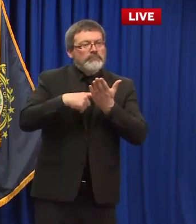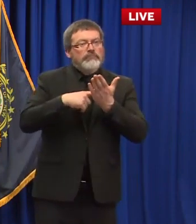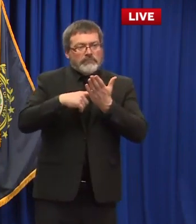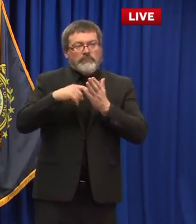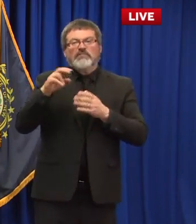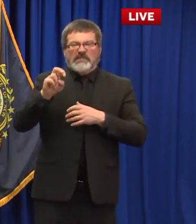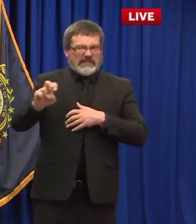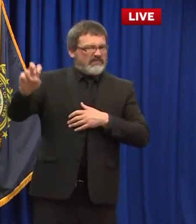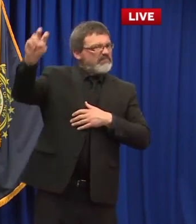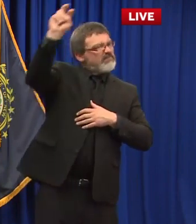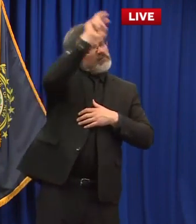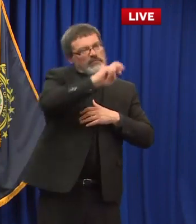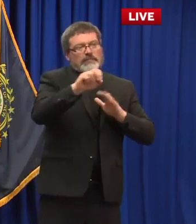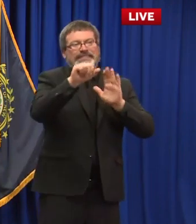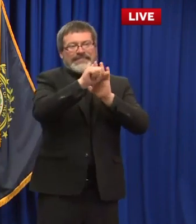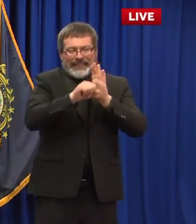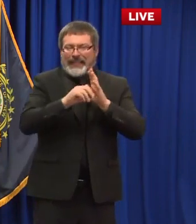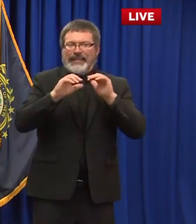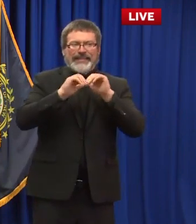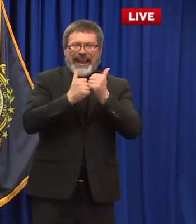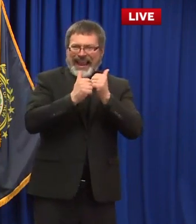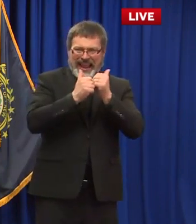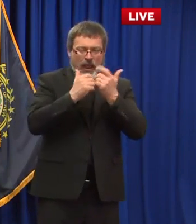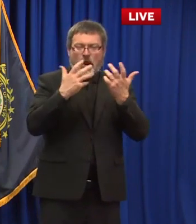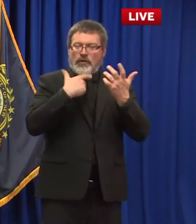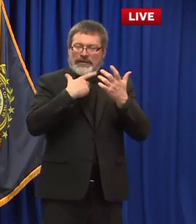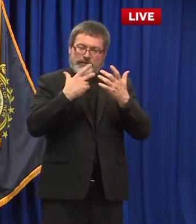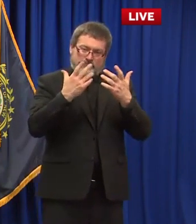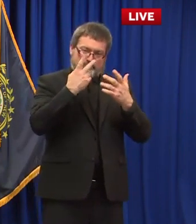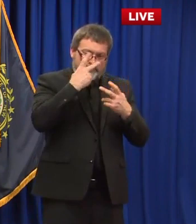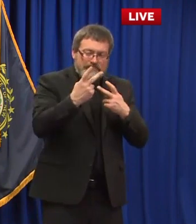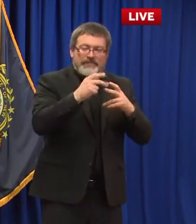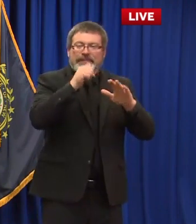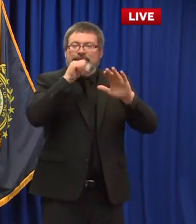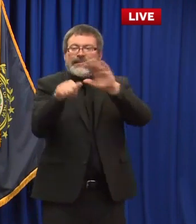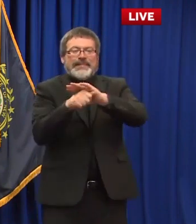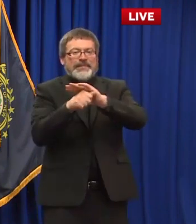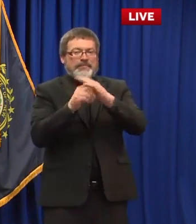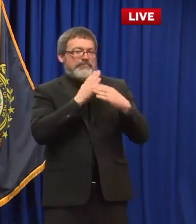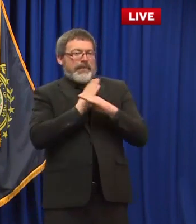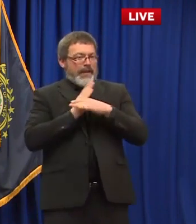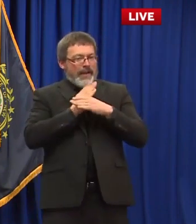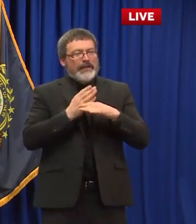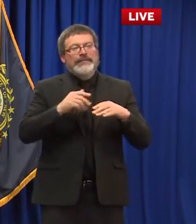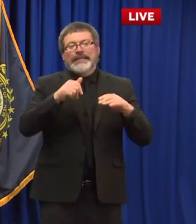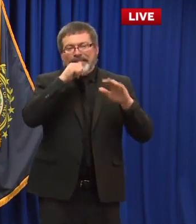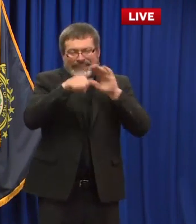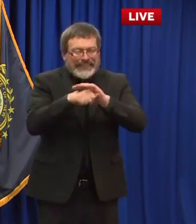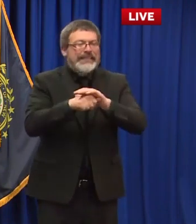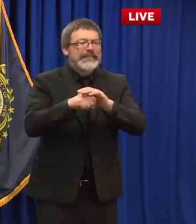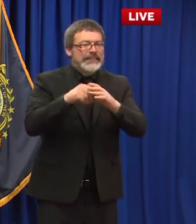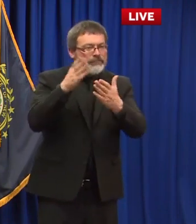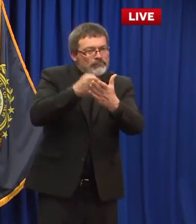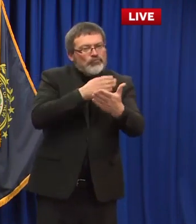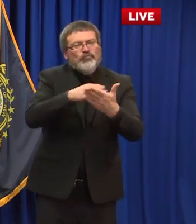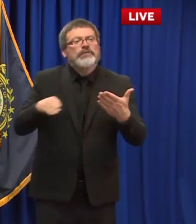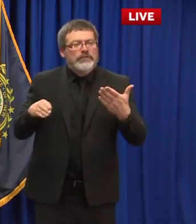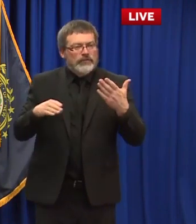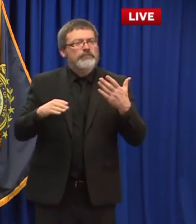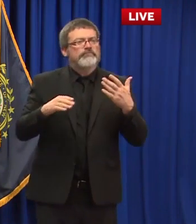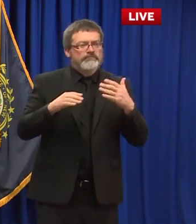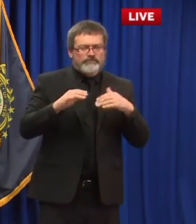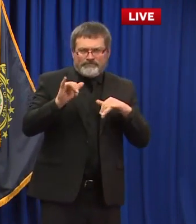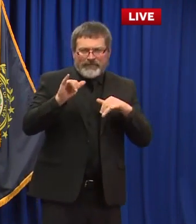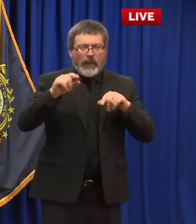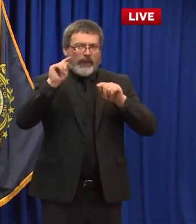talking to schools or communities find getting the feedback finding out uh what their um what the ideas and thoughts were out there where there might have been some of